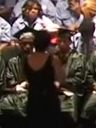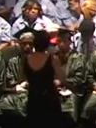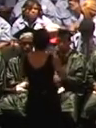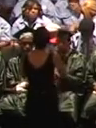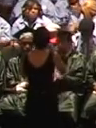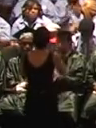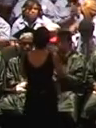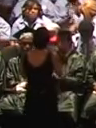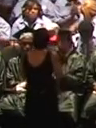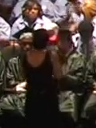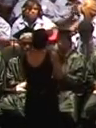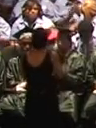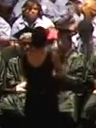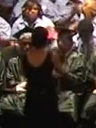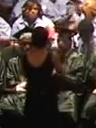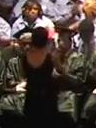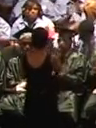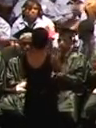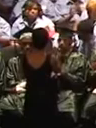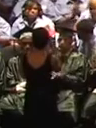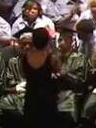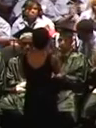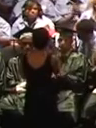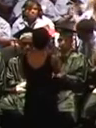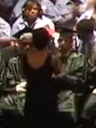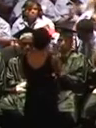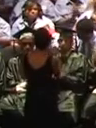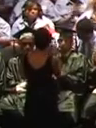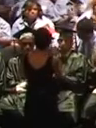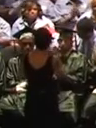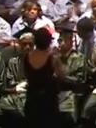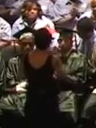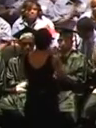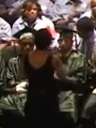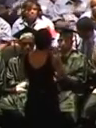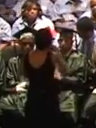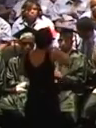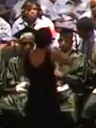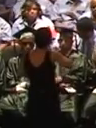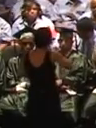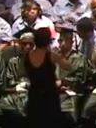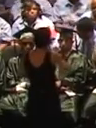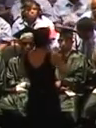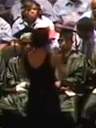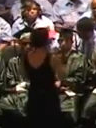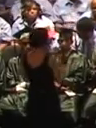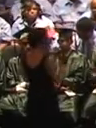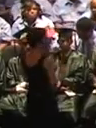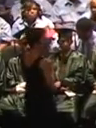the